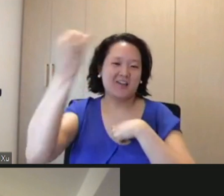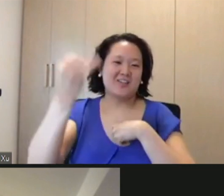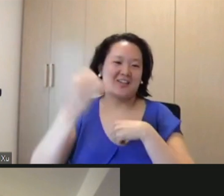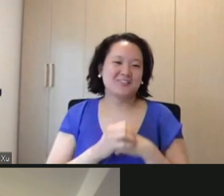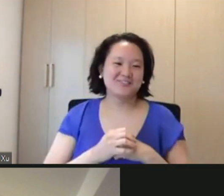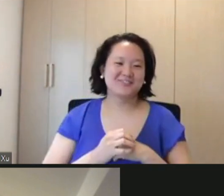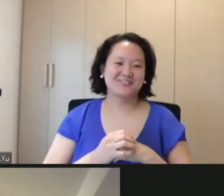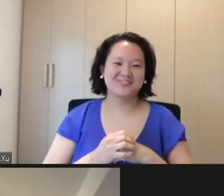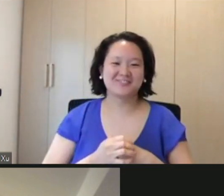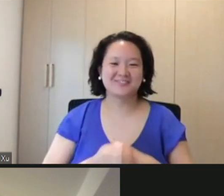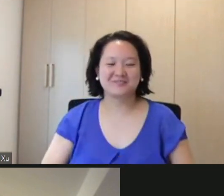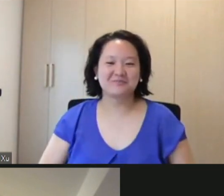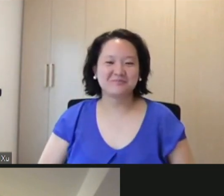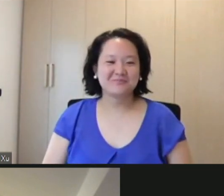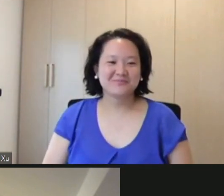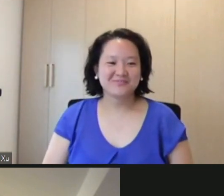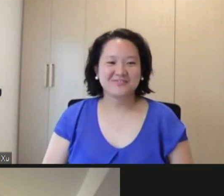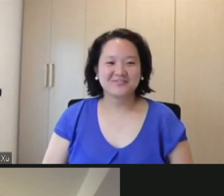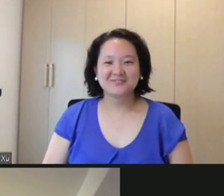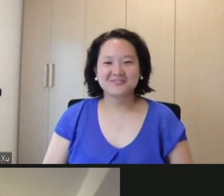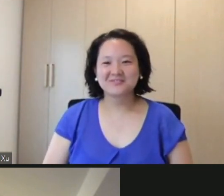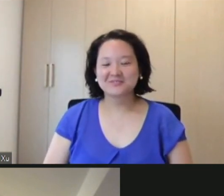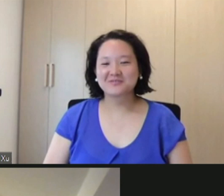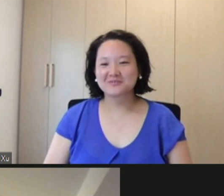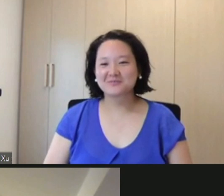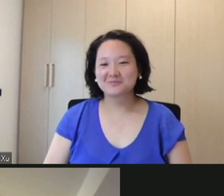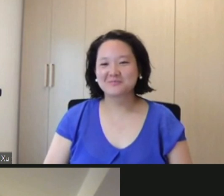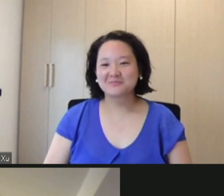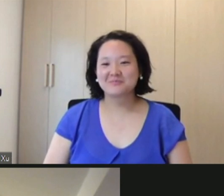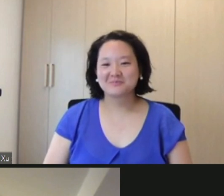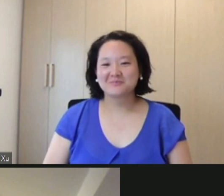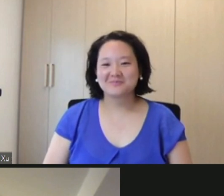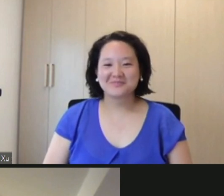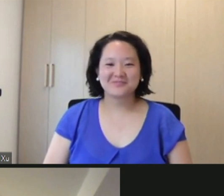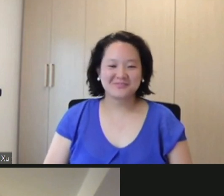profit, you know, benefit from the ADA and that law.